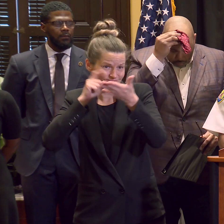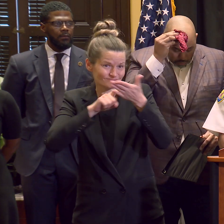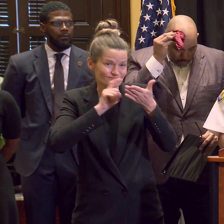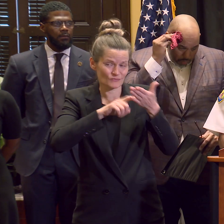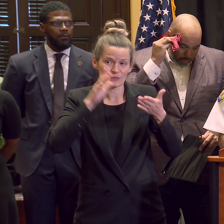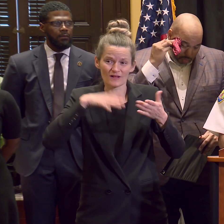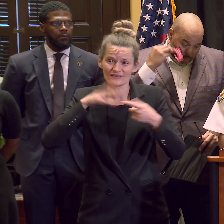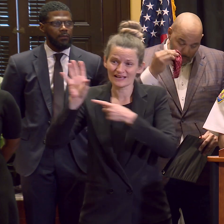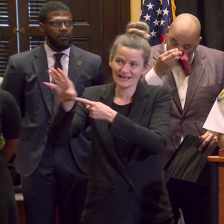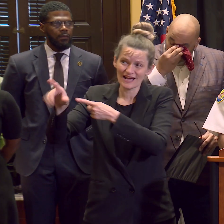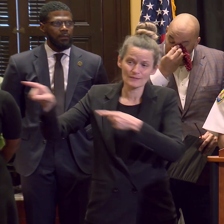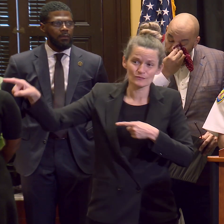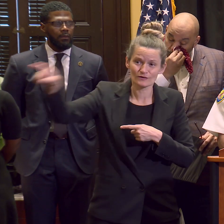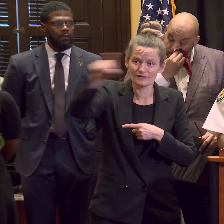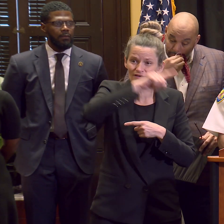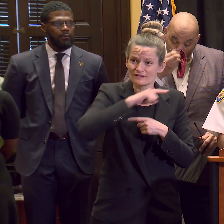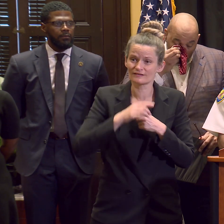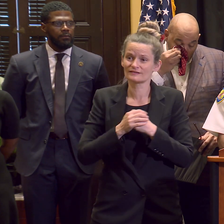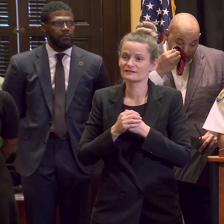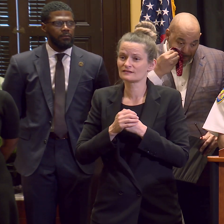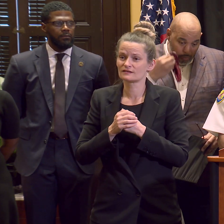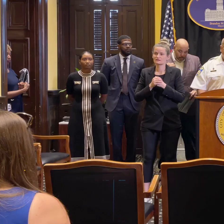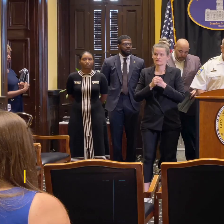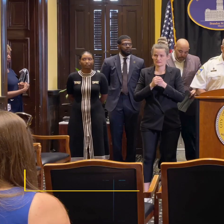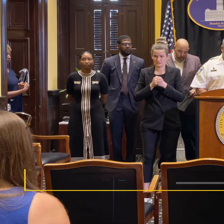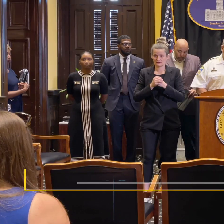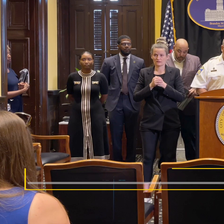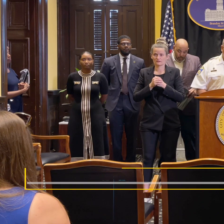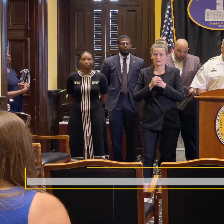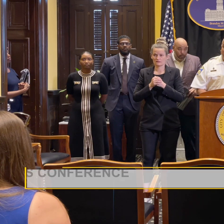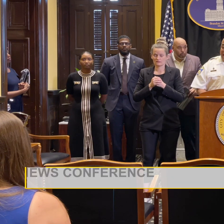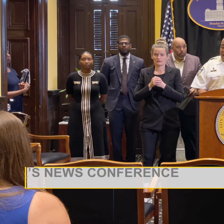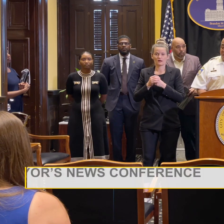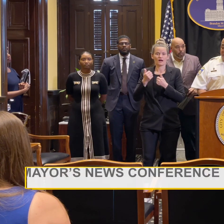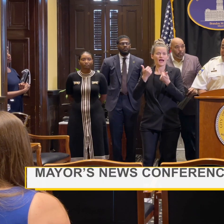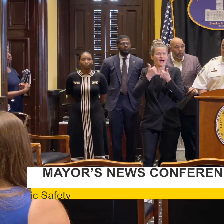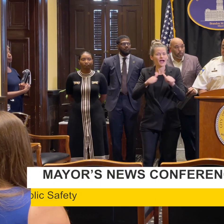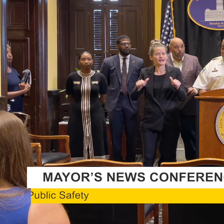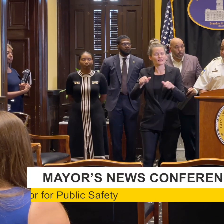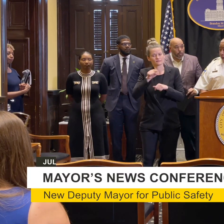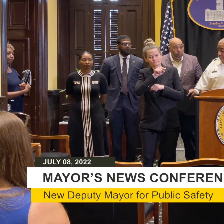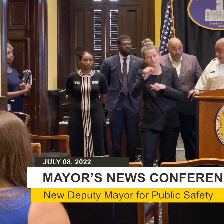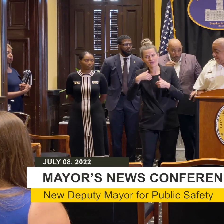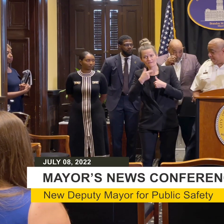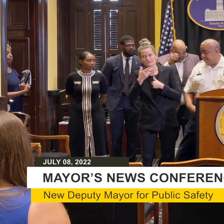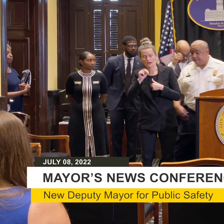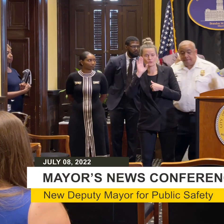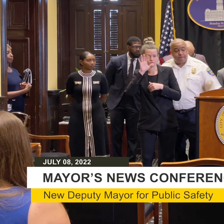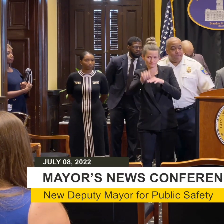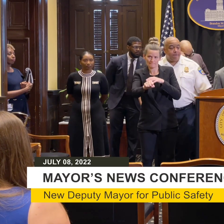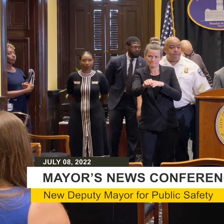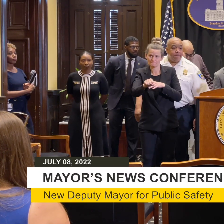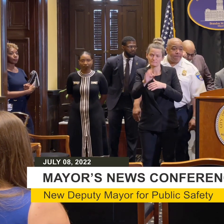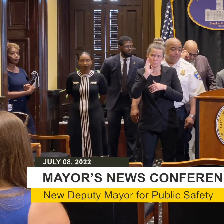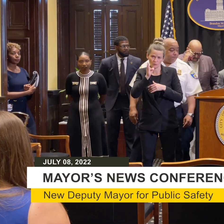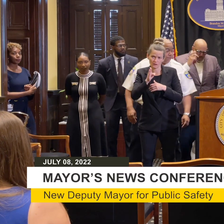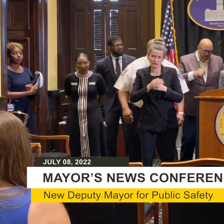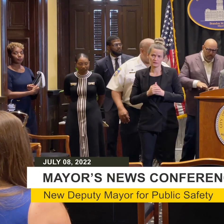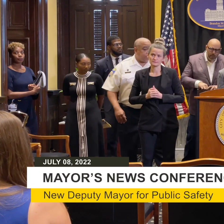same thing we did on yesterday by making an arrest of somebody with a gun. So with that, I'll turn it back over to our mayor. Questions?